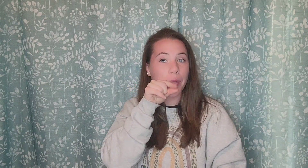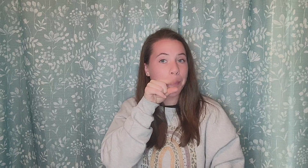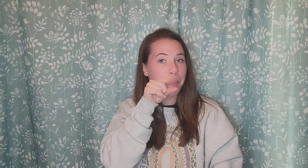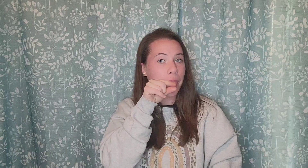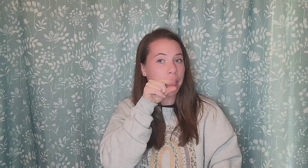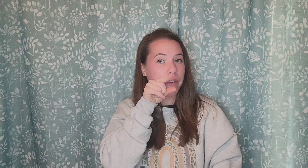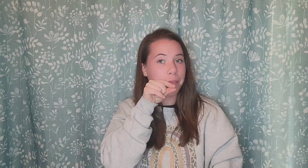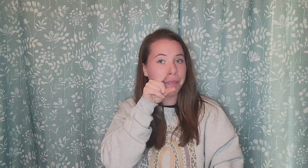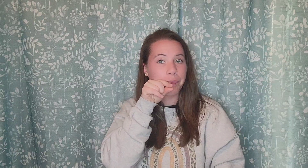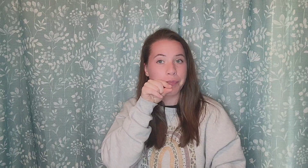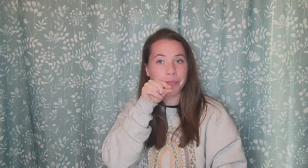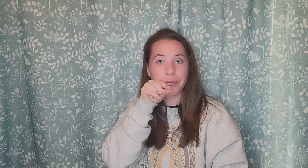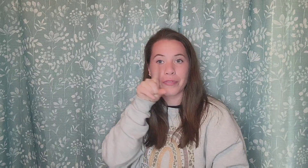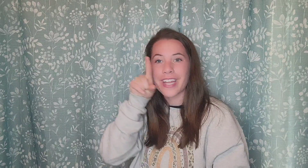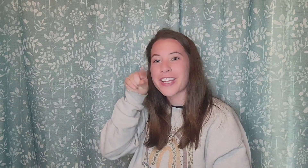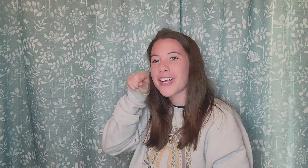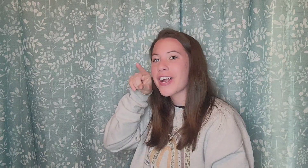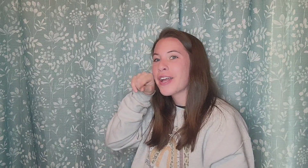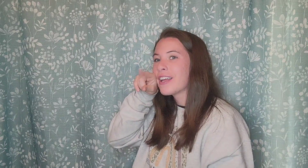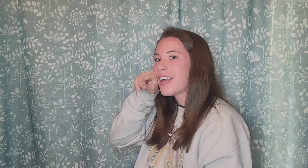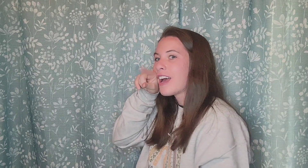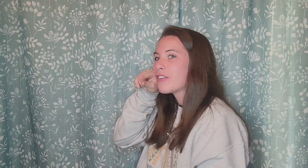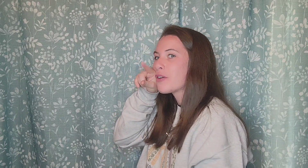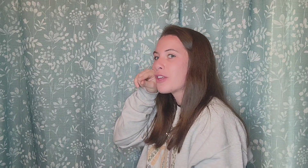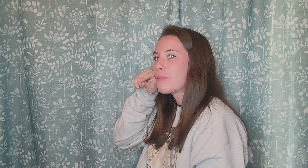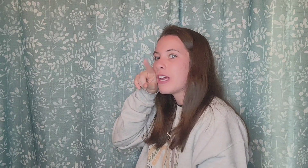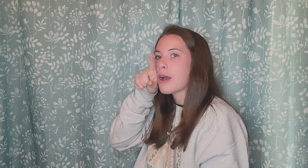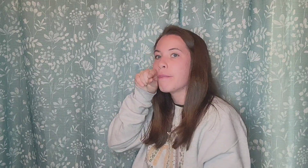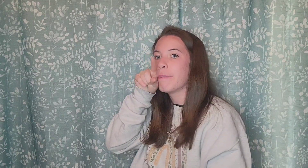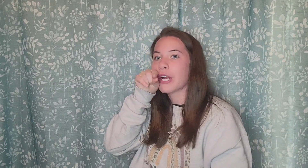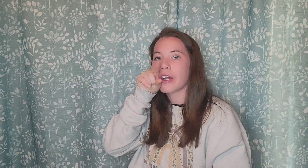Bird. Like your. Have your own little beak. Bird.